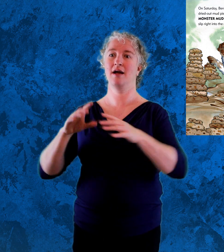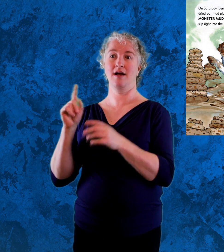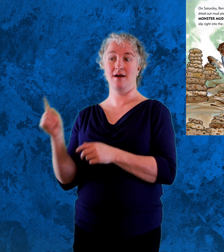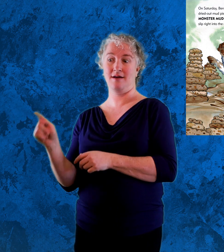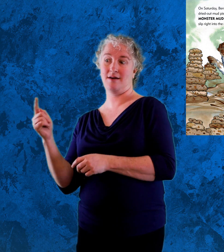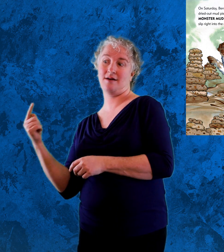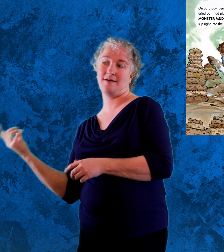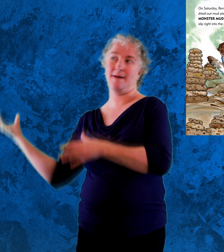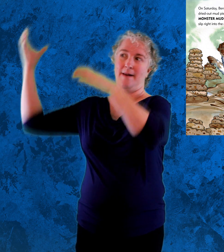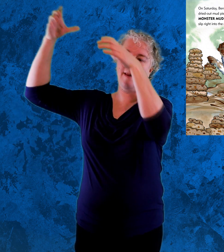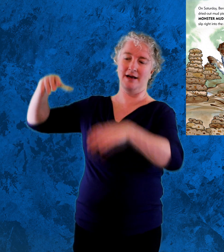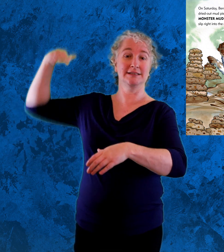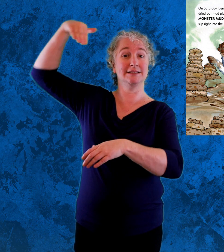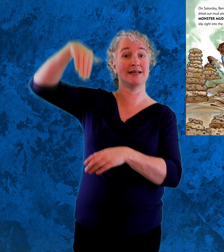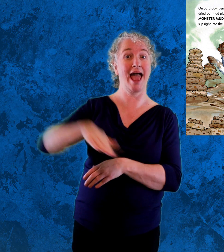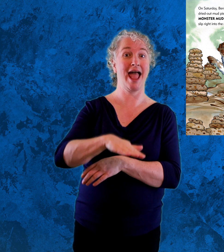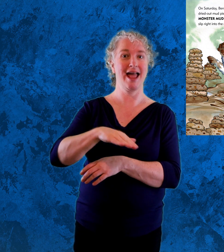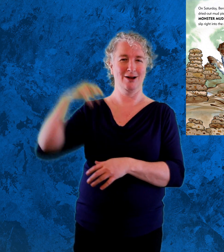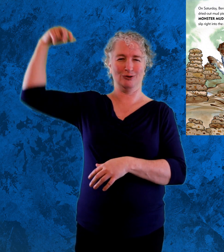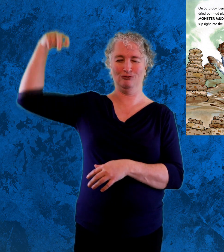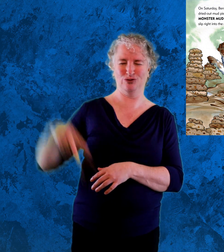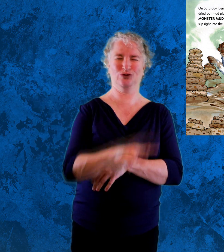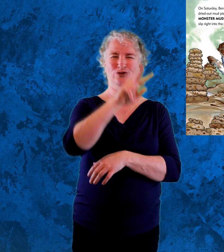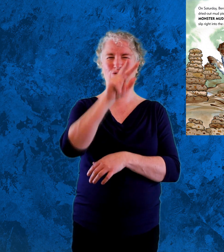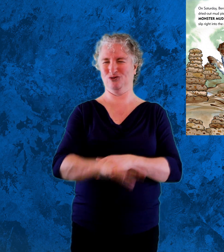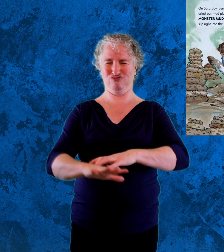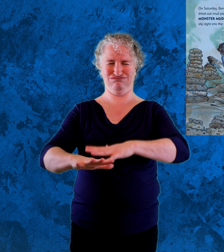Then Ben set up a slide to slip right into the middle.